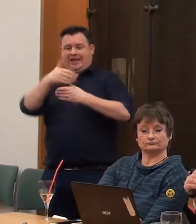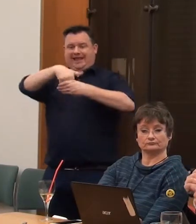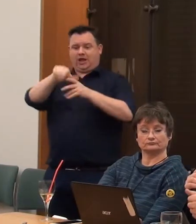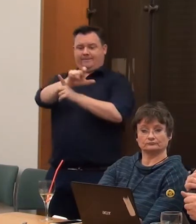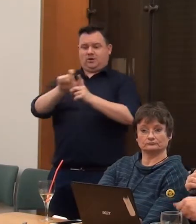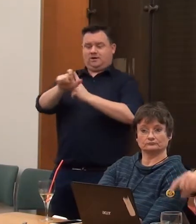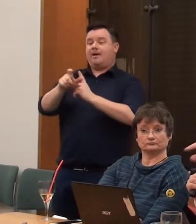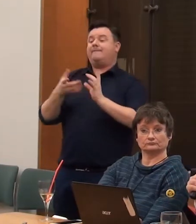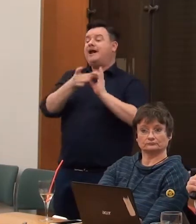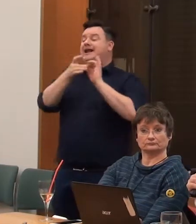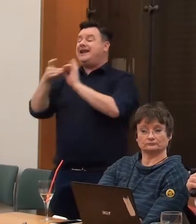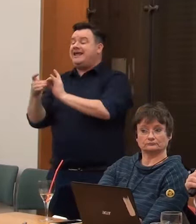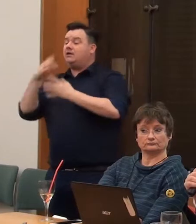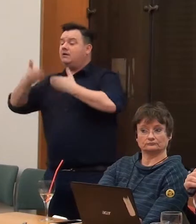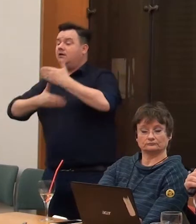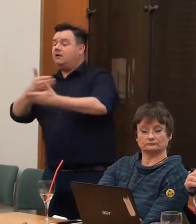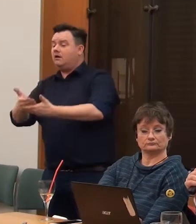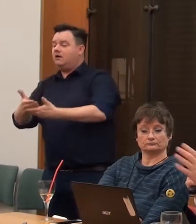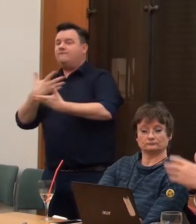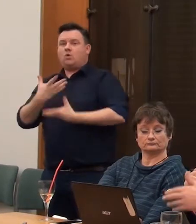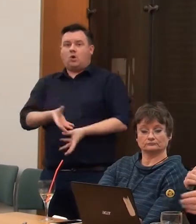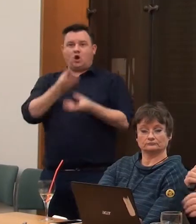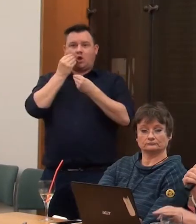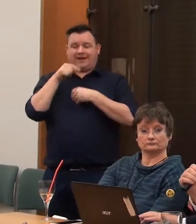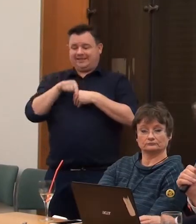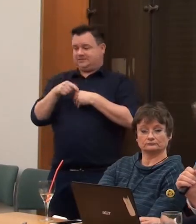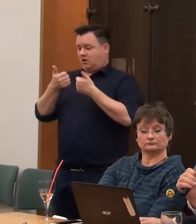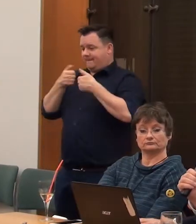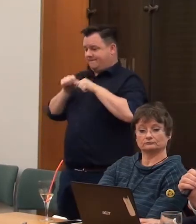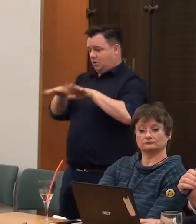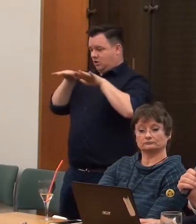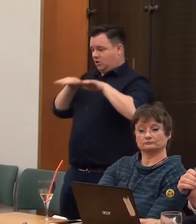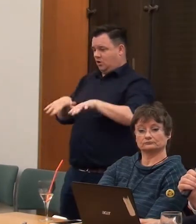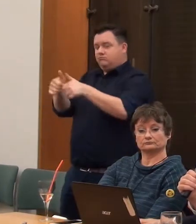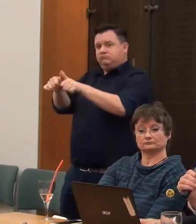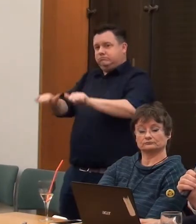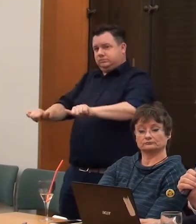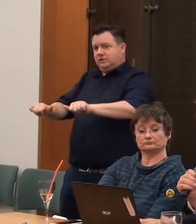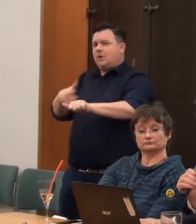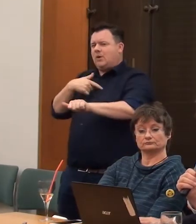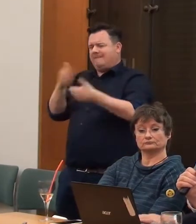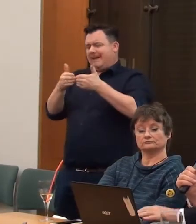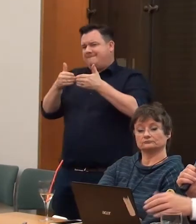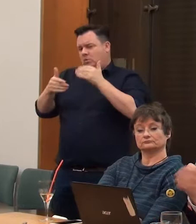putting a moral tale on it, but it wasn't just about curing miracles. We were more included in some ways in that art.